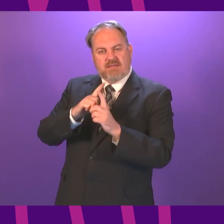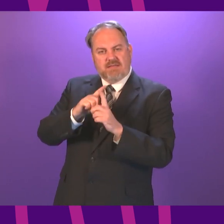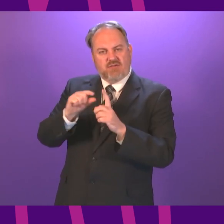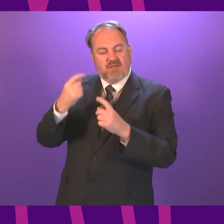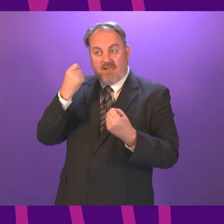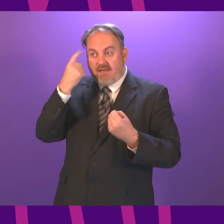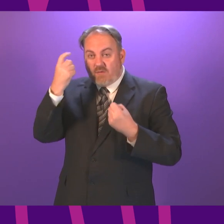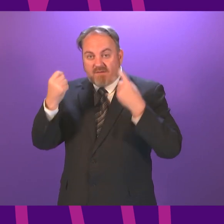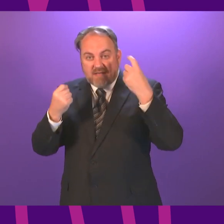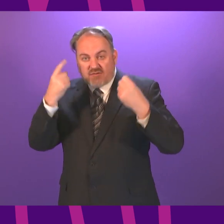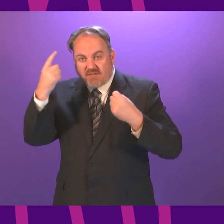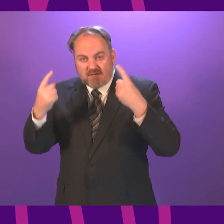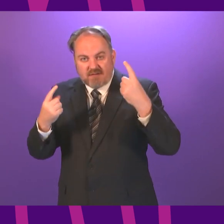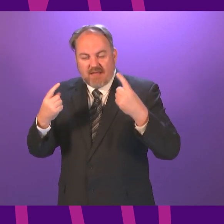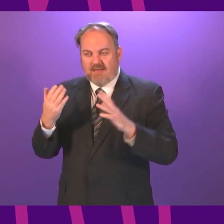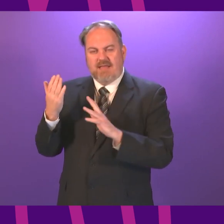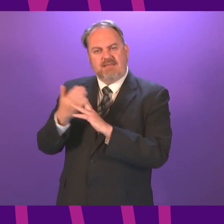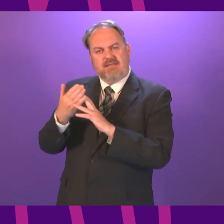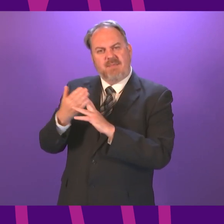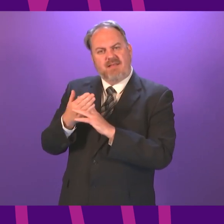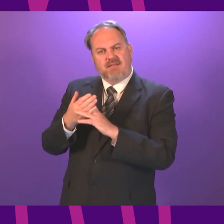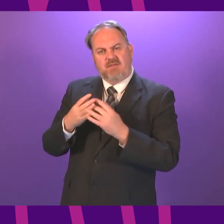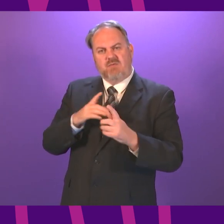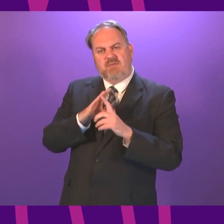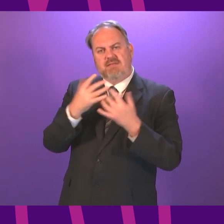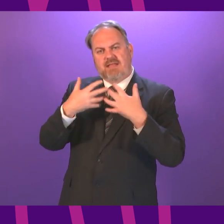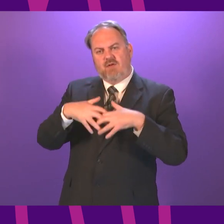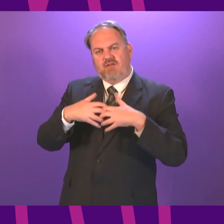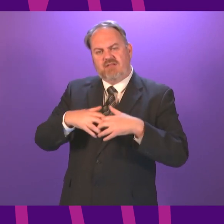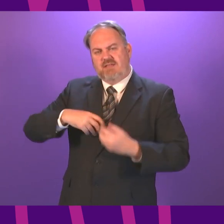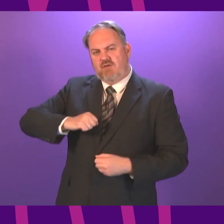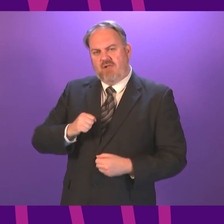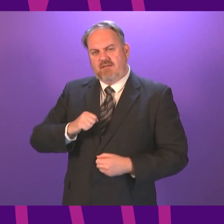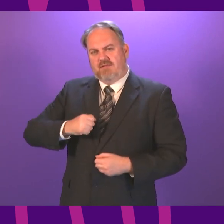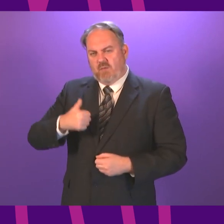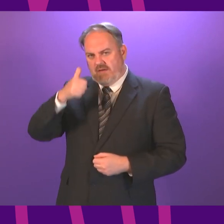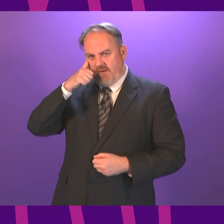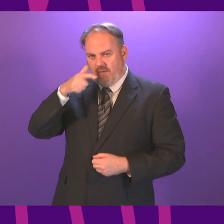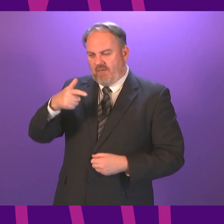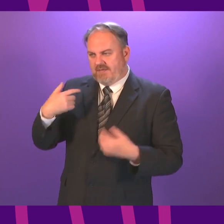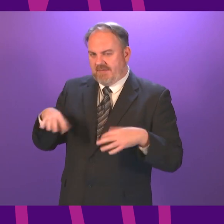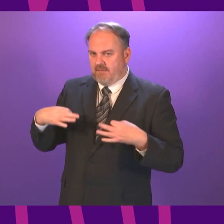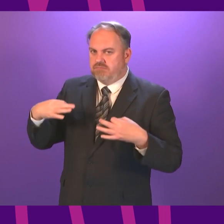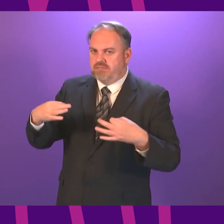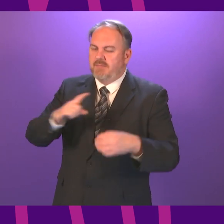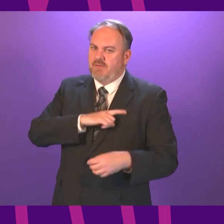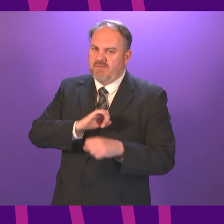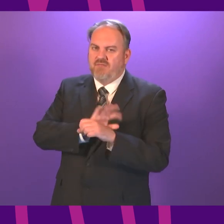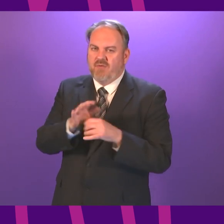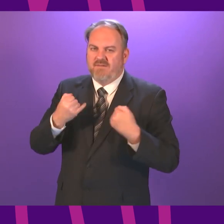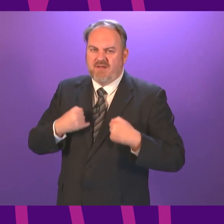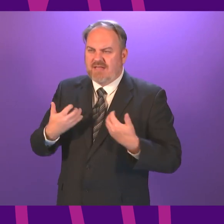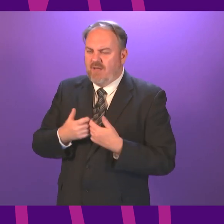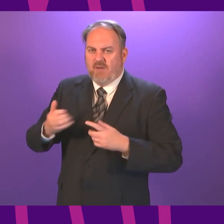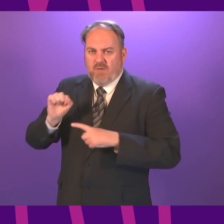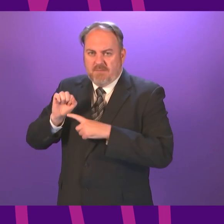digital accessibility in Scotland so that we do not lose the momentum on this that has been evident during COVID? First